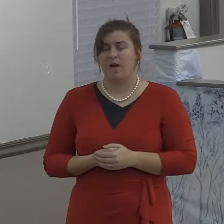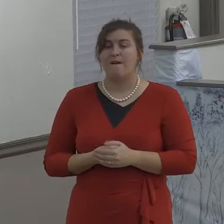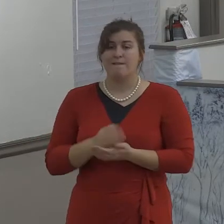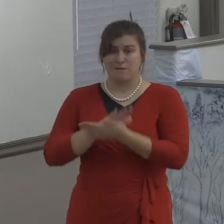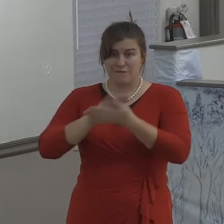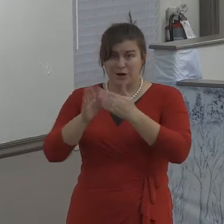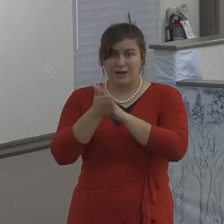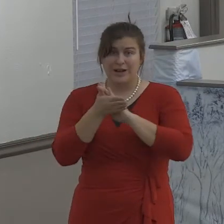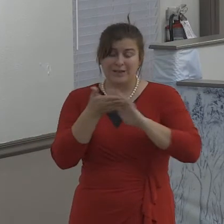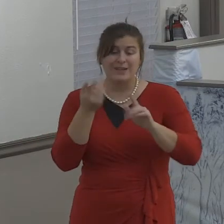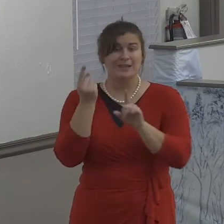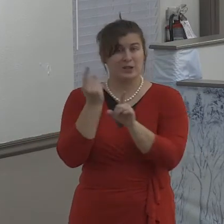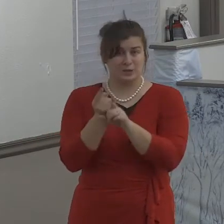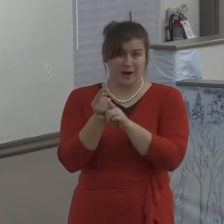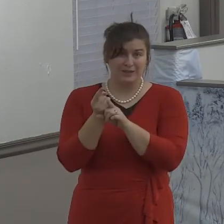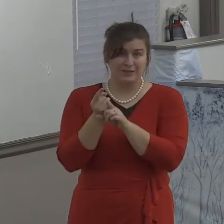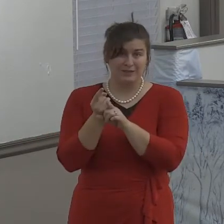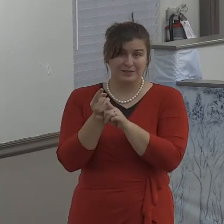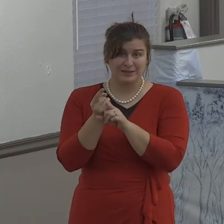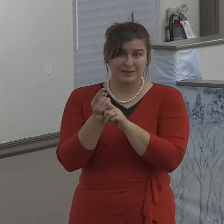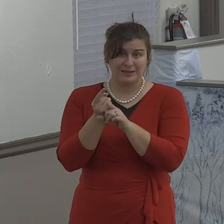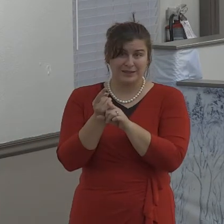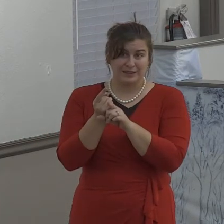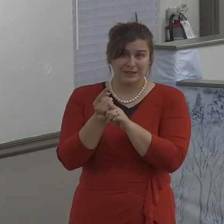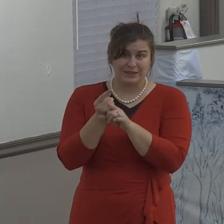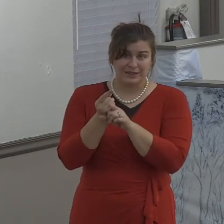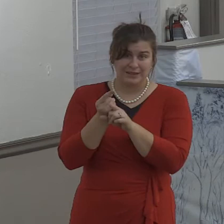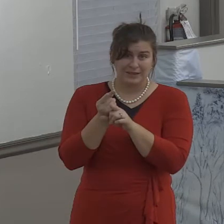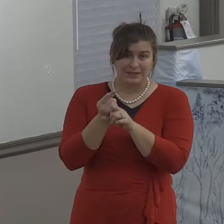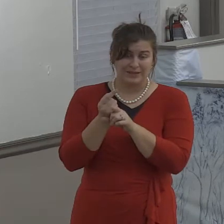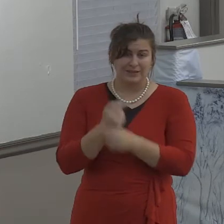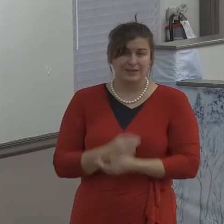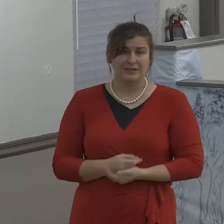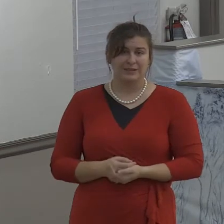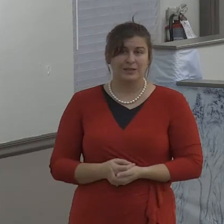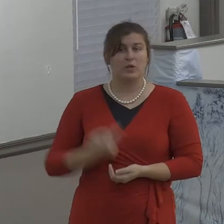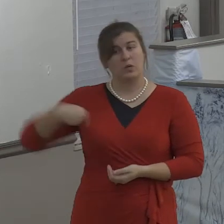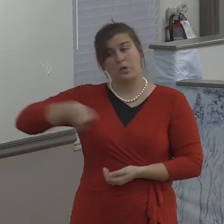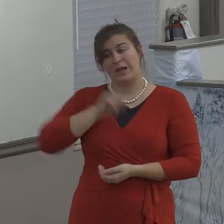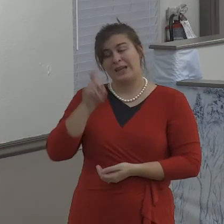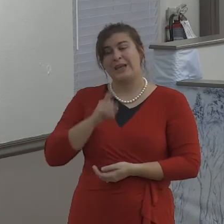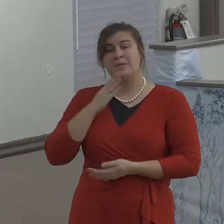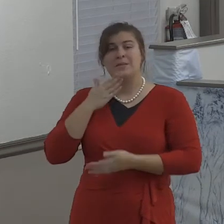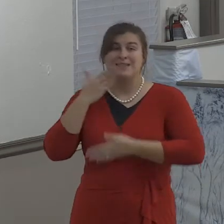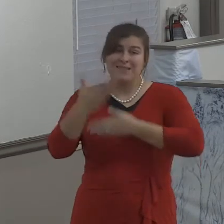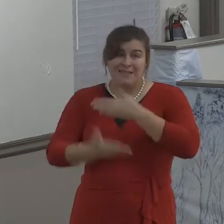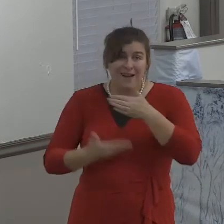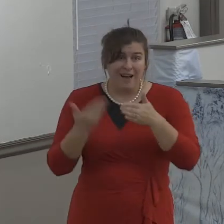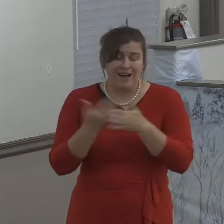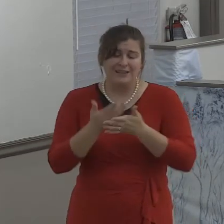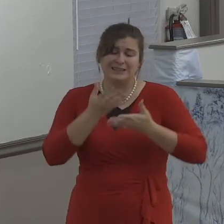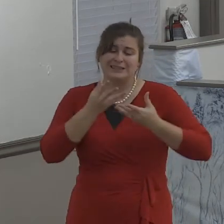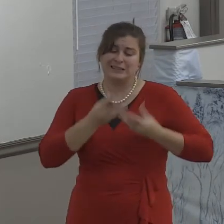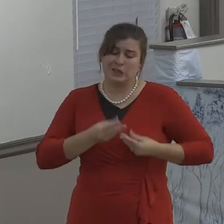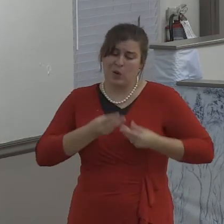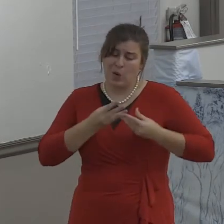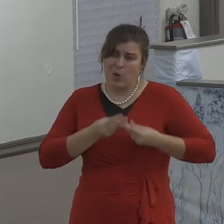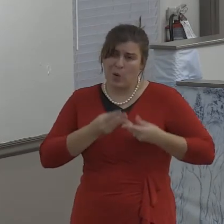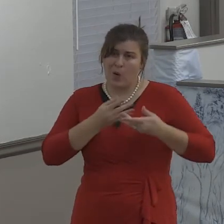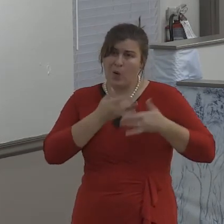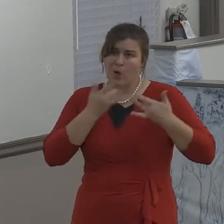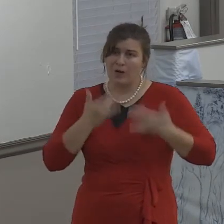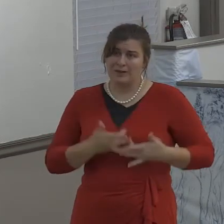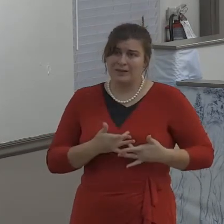kindness, humbleness of mind, meekness, long-suffering. Verse 13, forbearing one another and forgiving